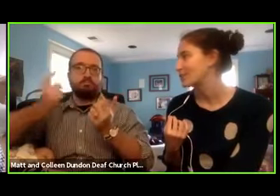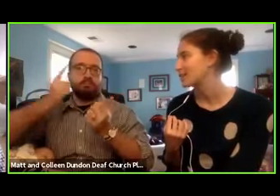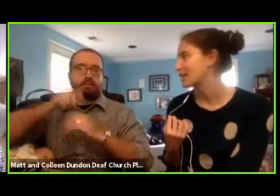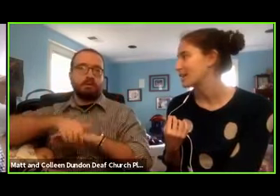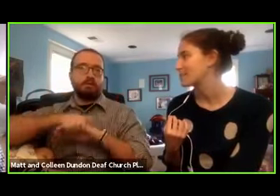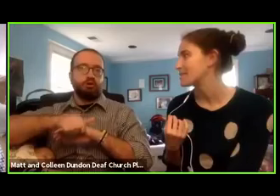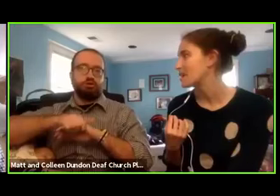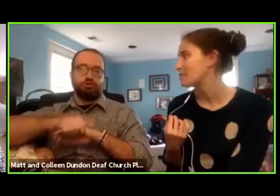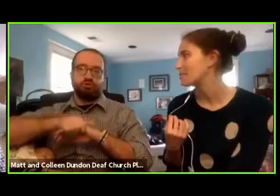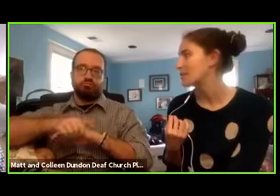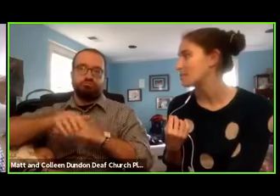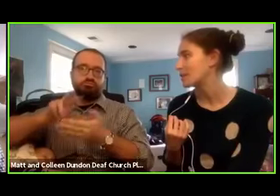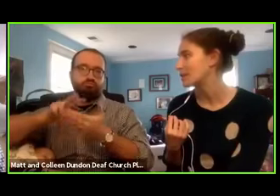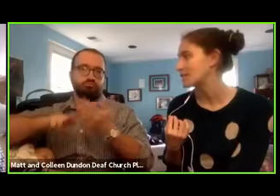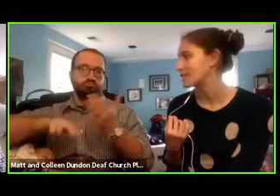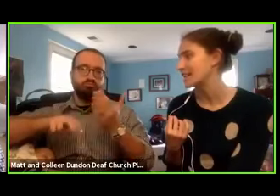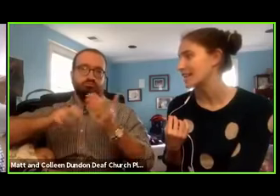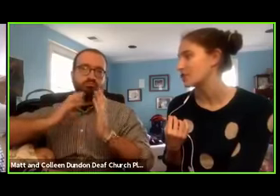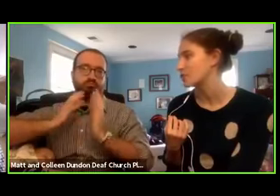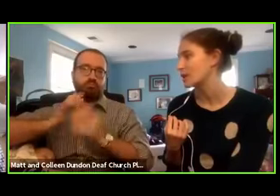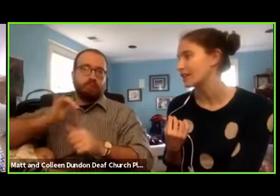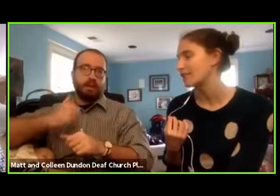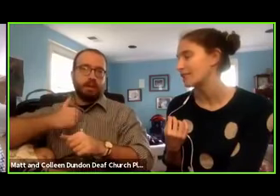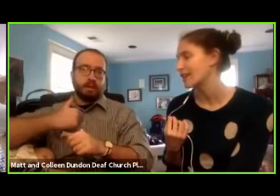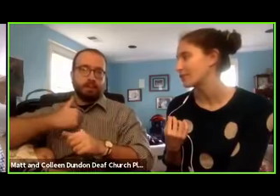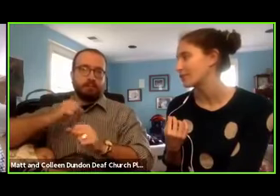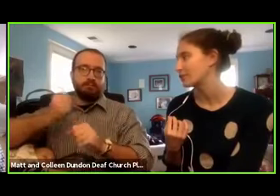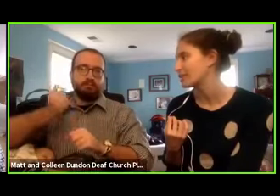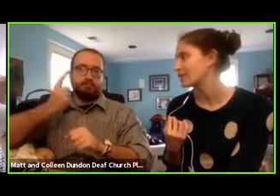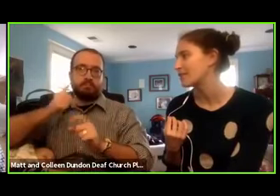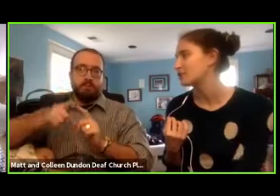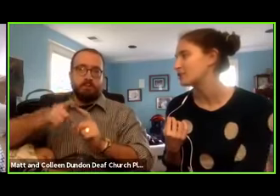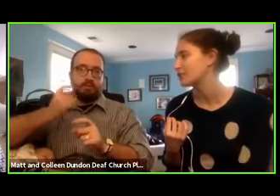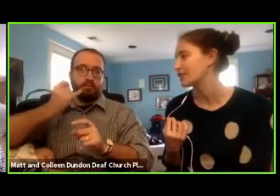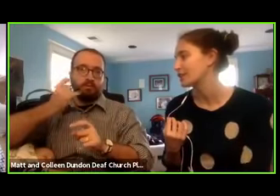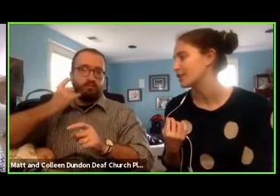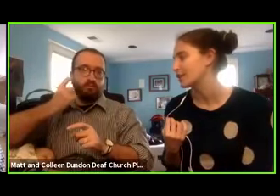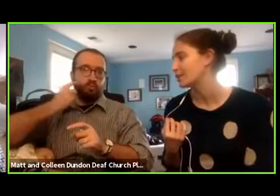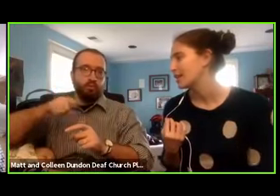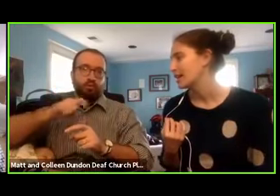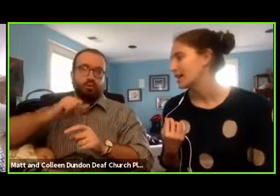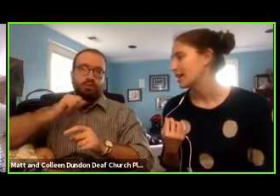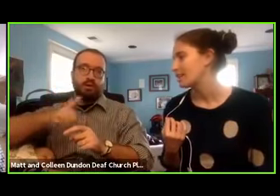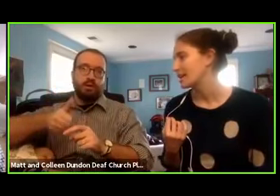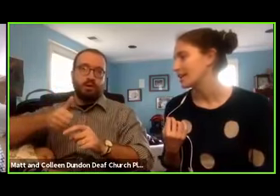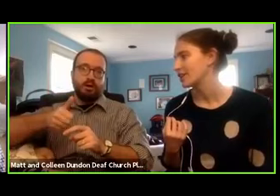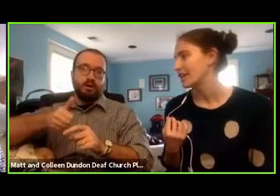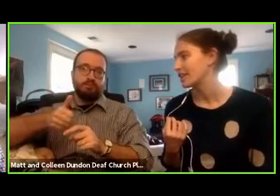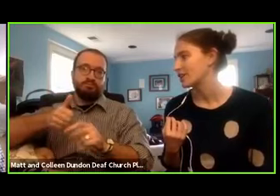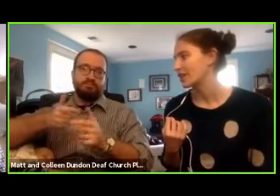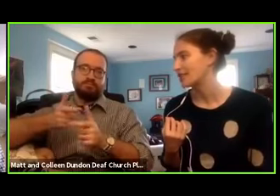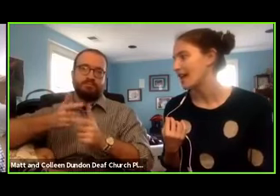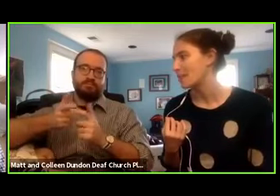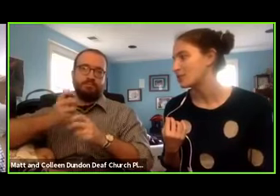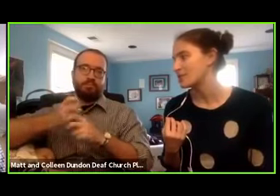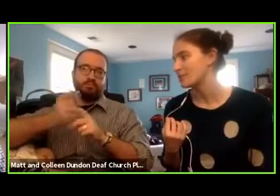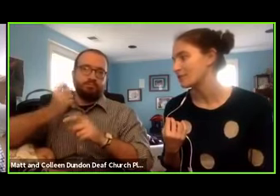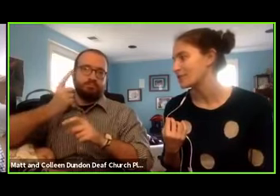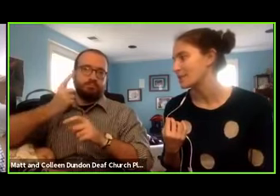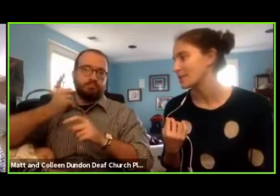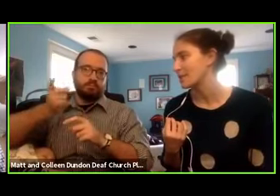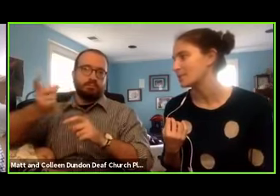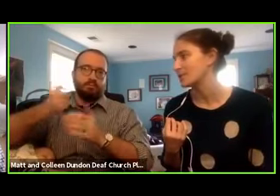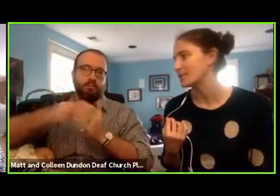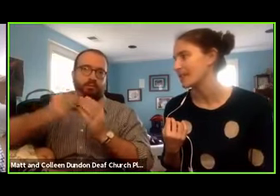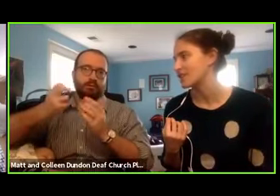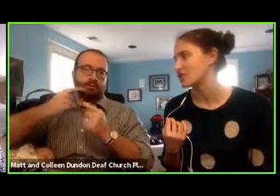You know, some people understand English well enough. They have a good reading level. You know, they can go ahead and check out the captions. But